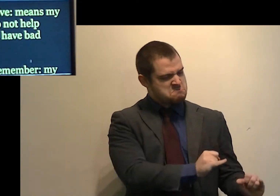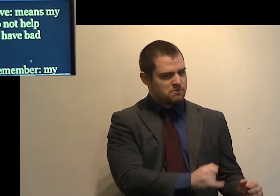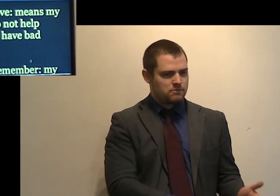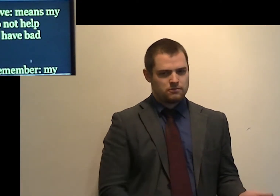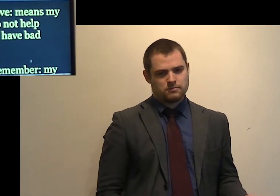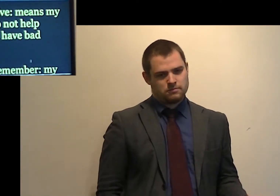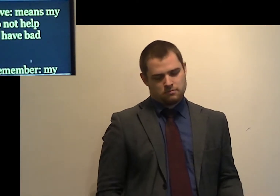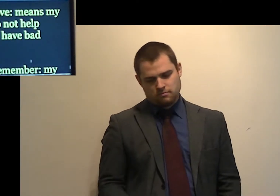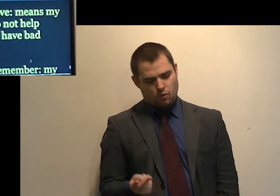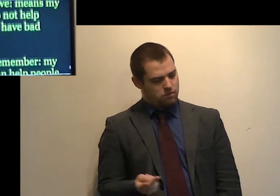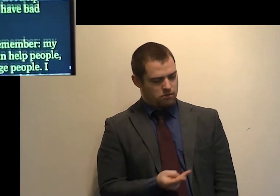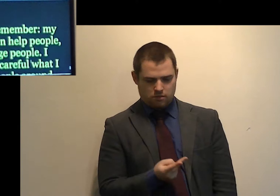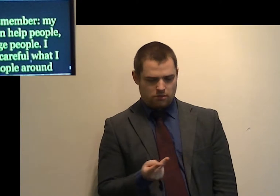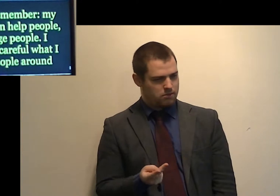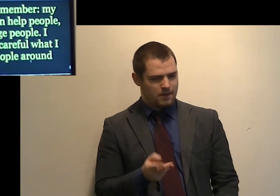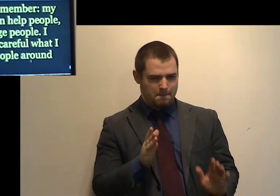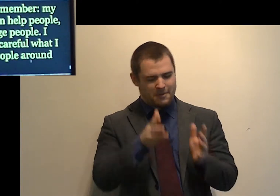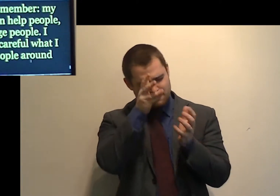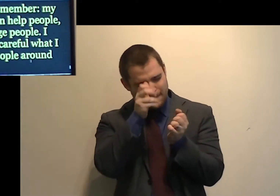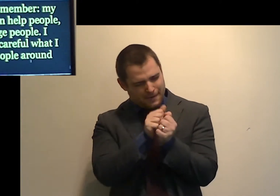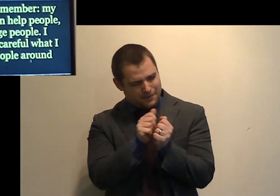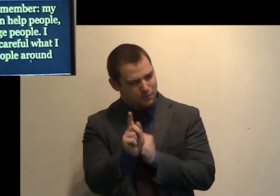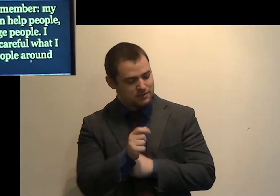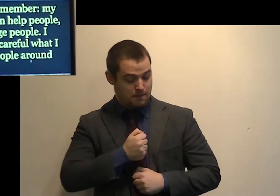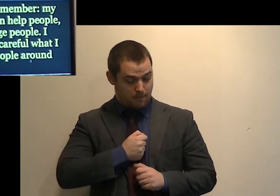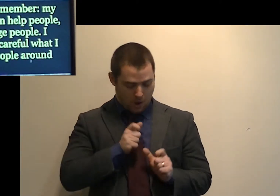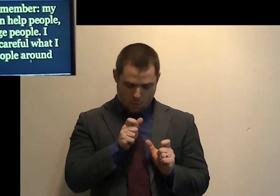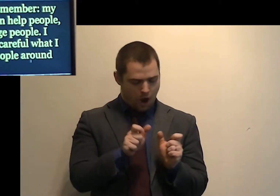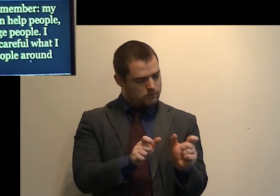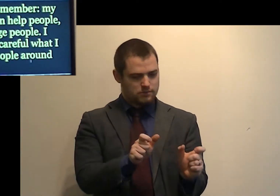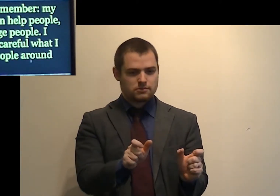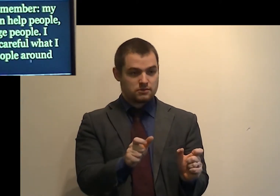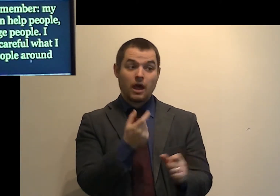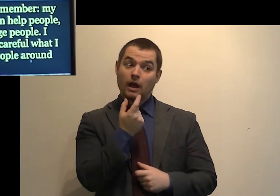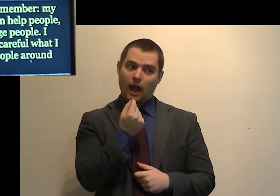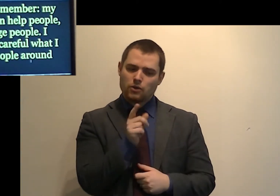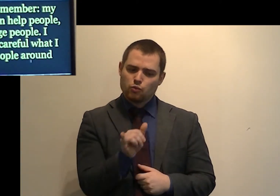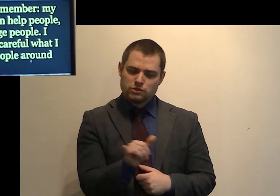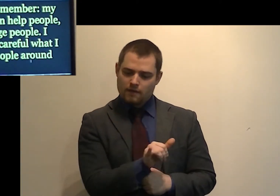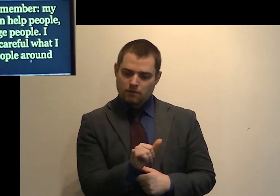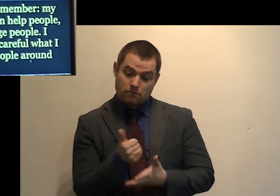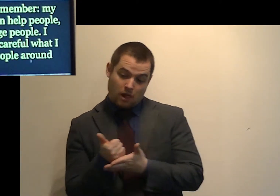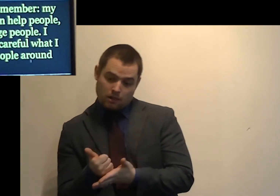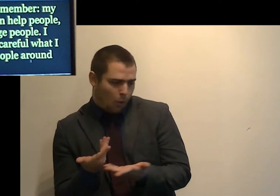I must remember my words can help people or damage people.